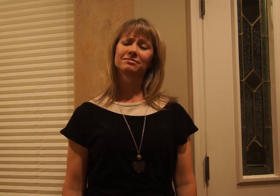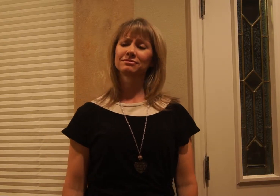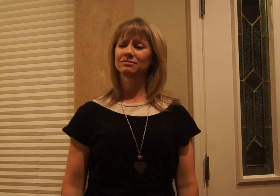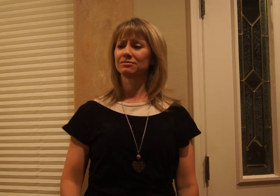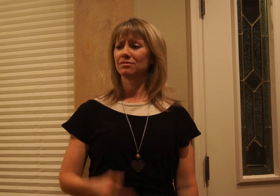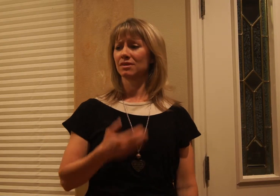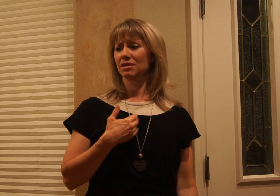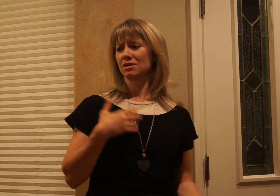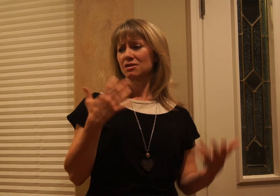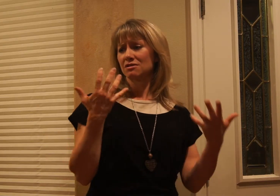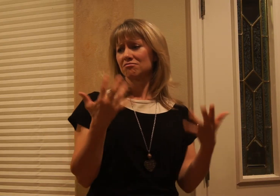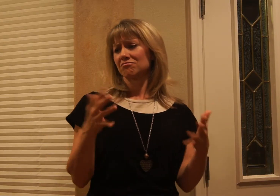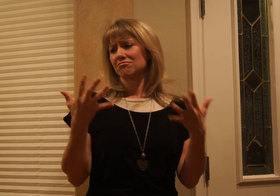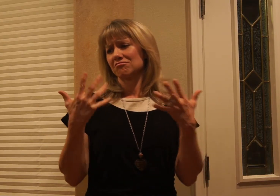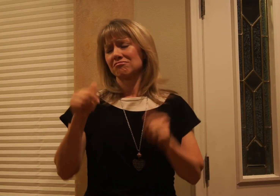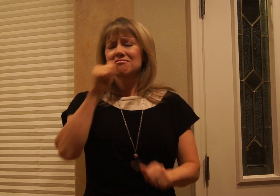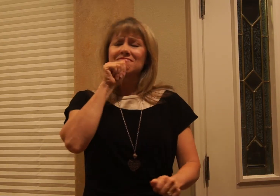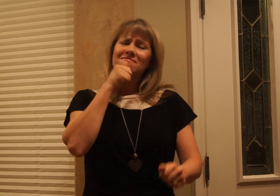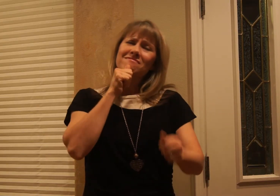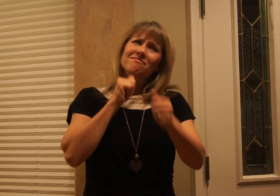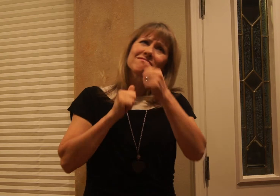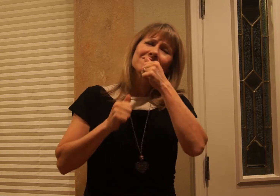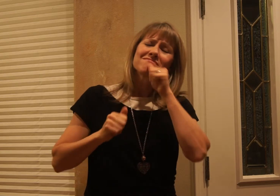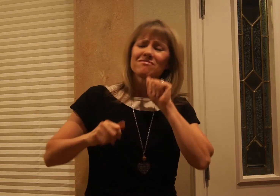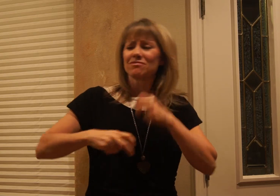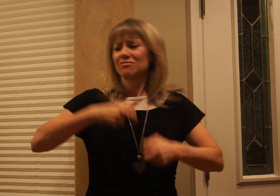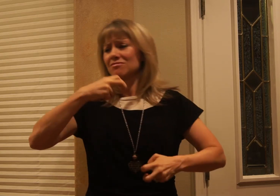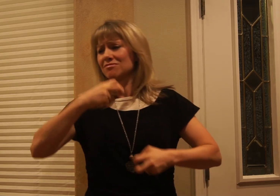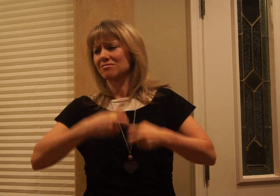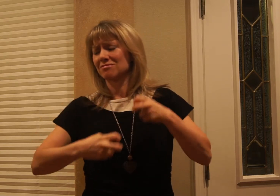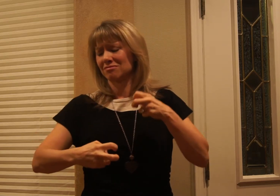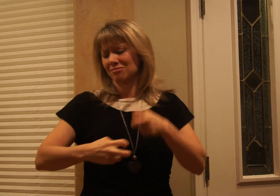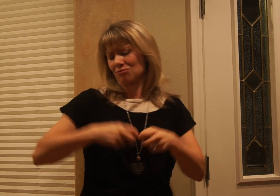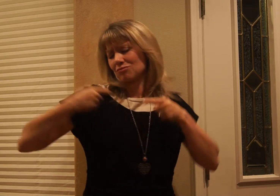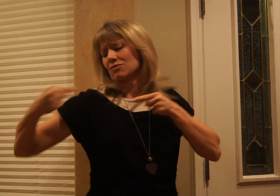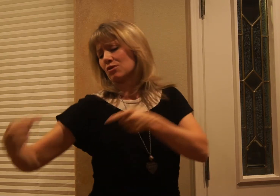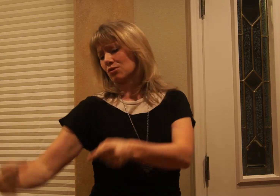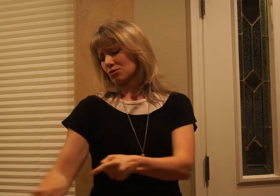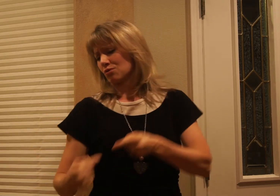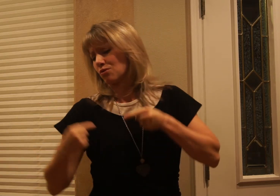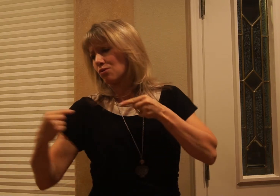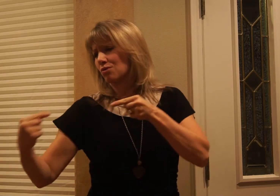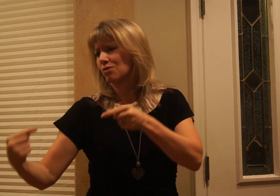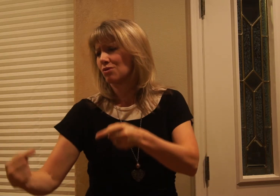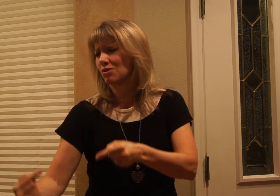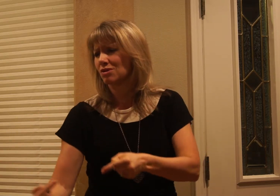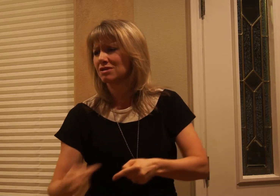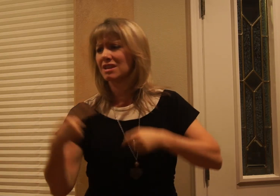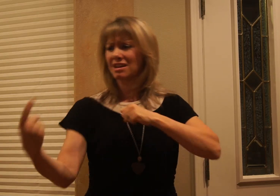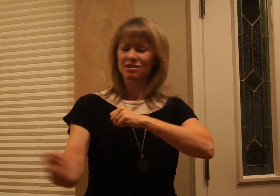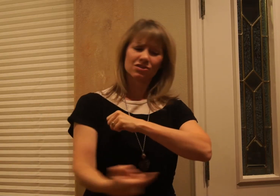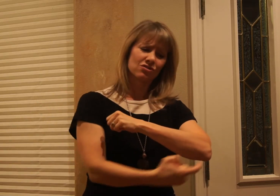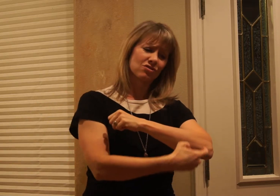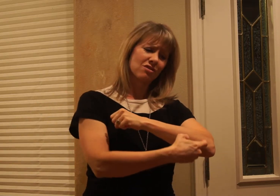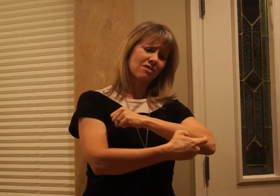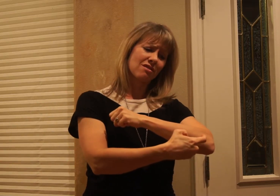Through many dangers, soils and snares